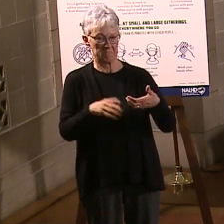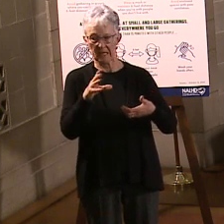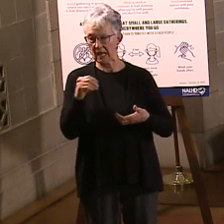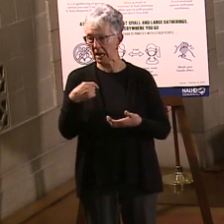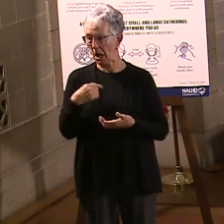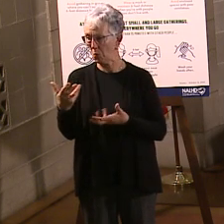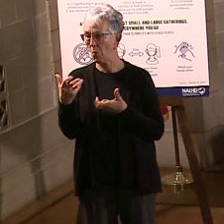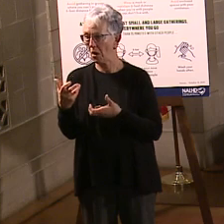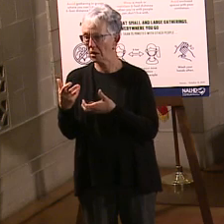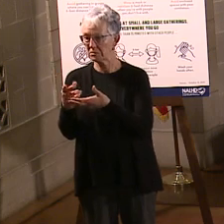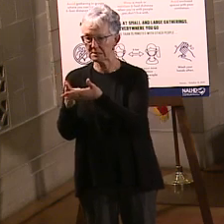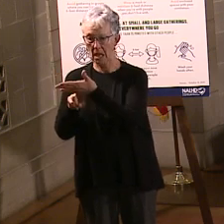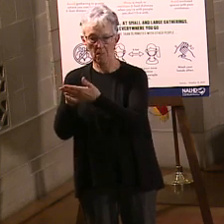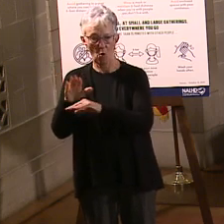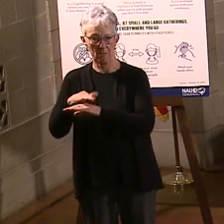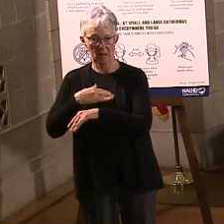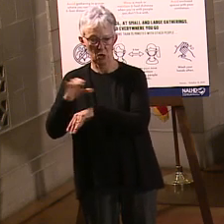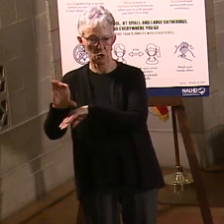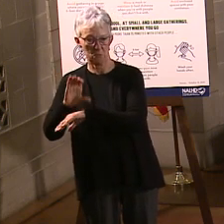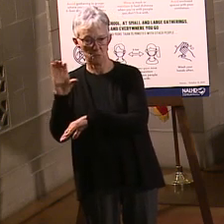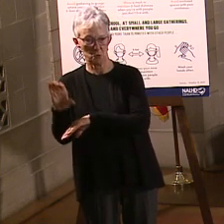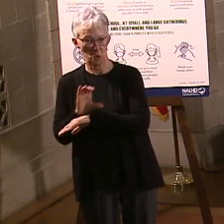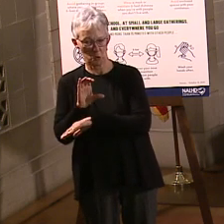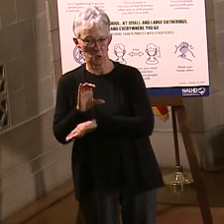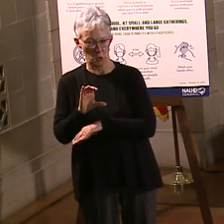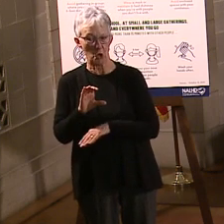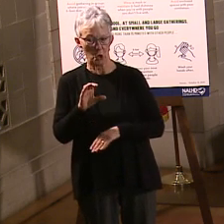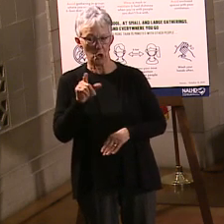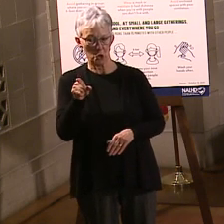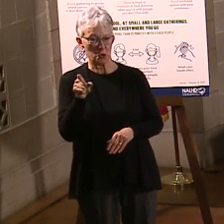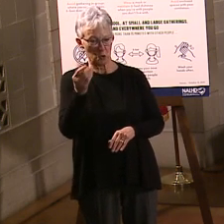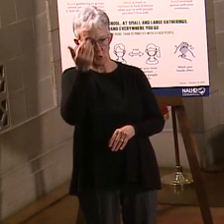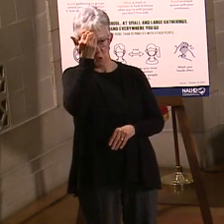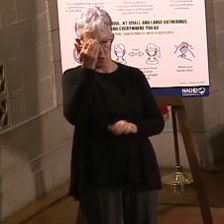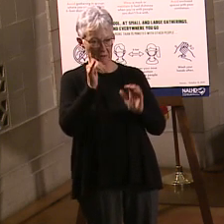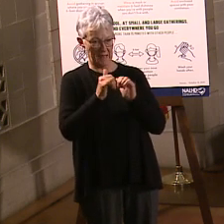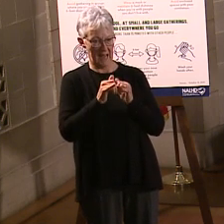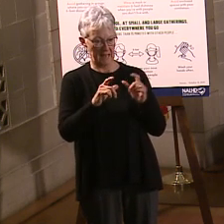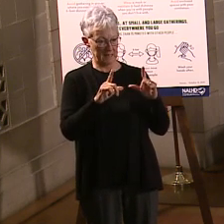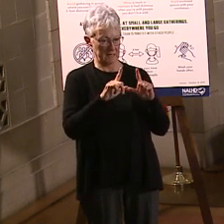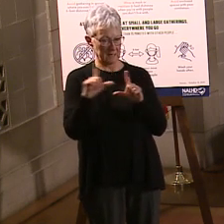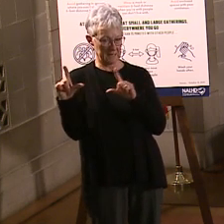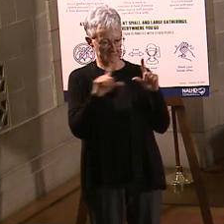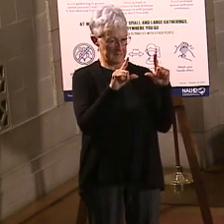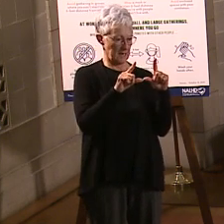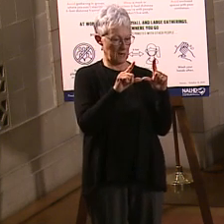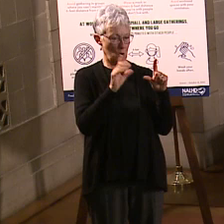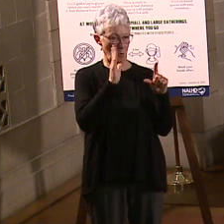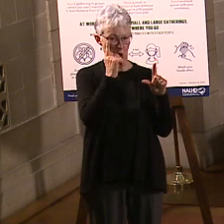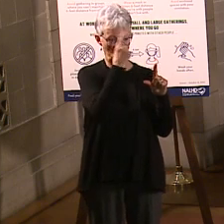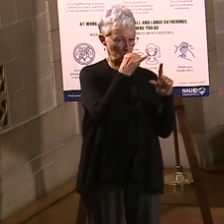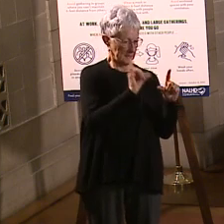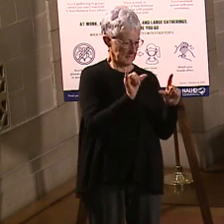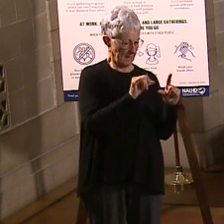that'll be your word for the day if you want to be really cool. And then, as always, we want you to practice the three Cs.